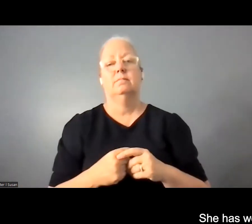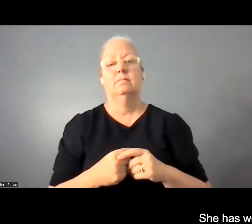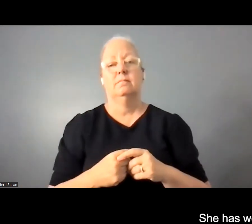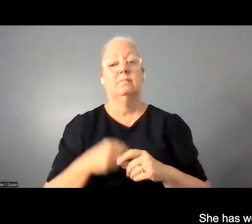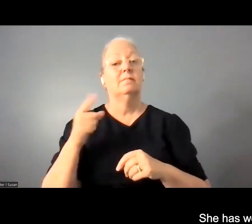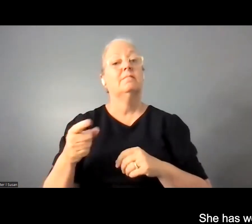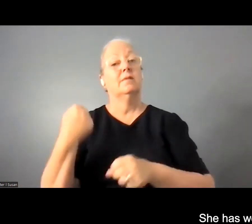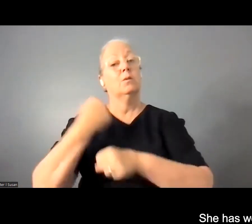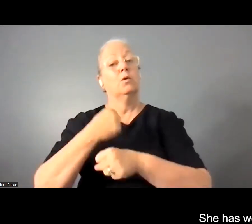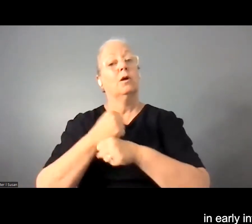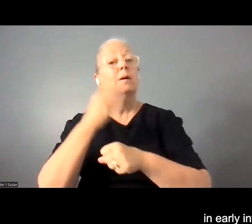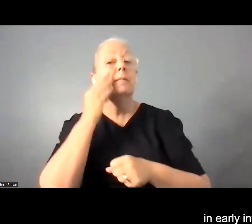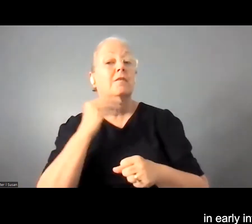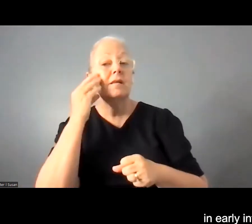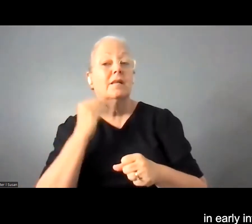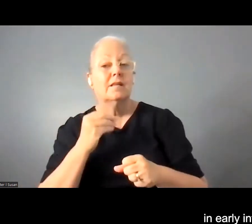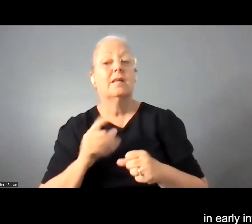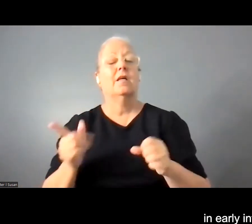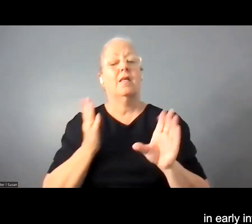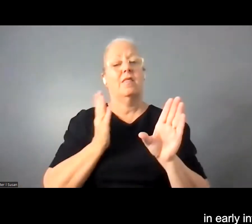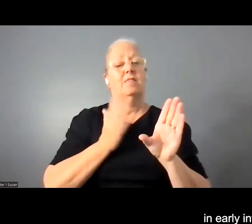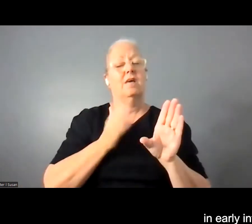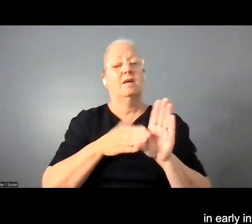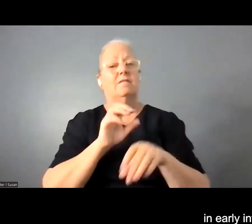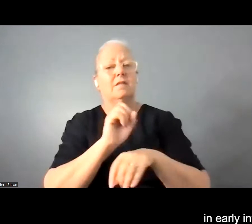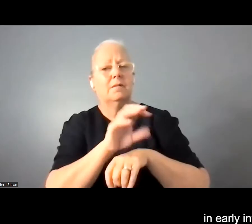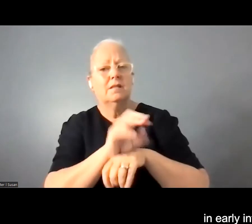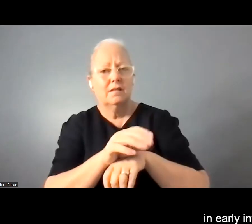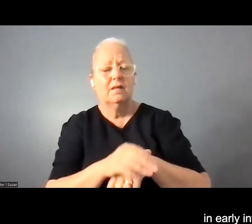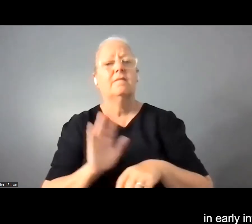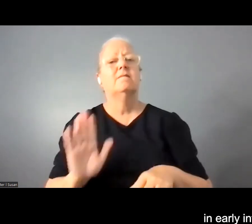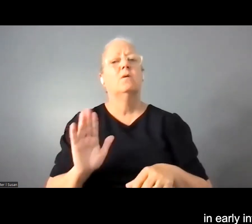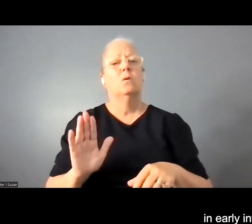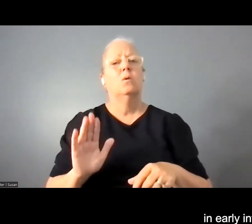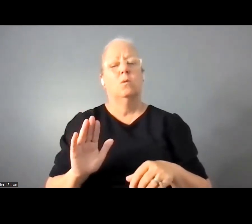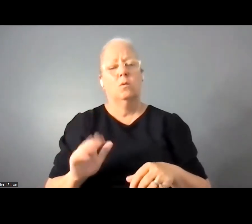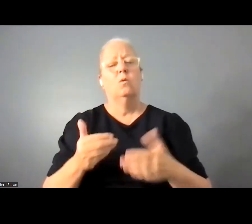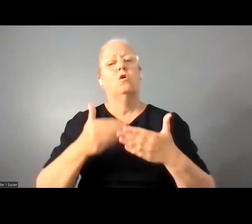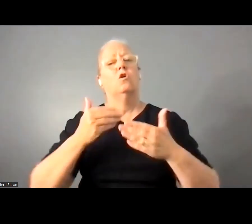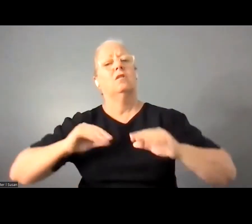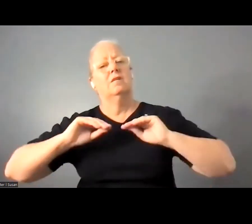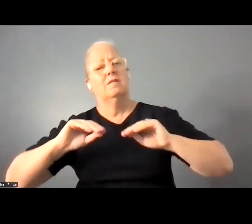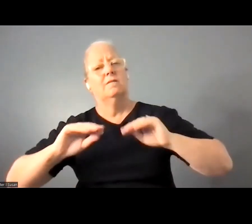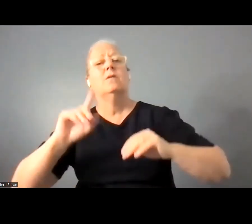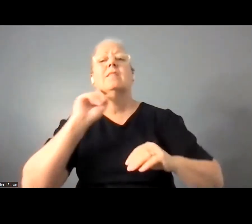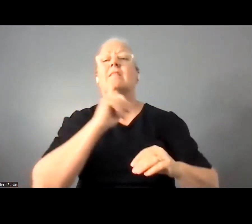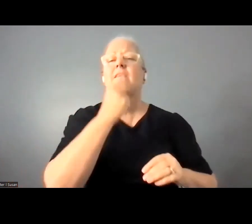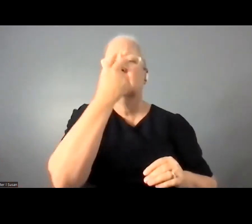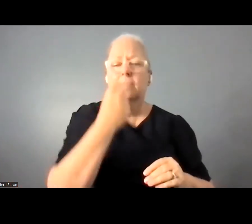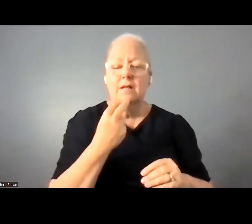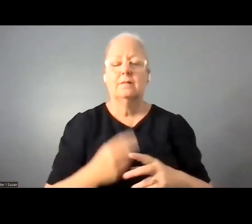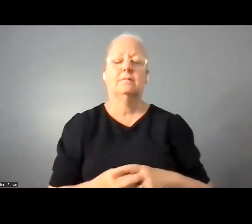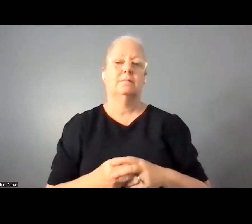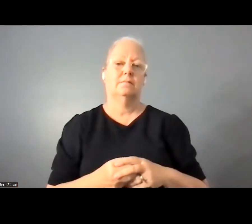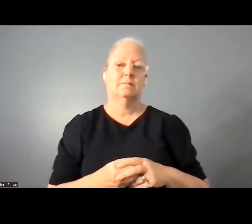as a psychotherapist in early intervention center for deaf-blindness in reputed